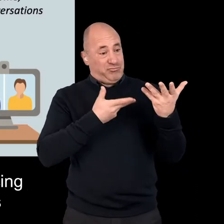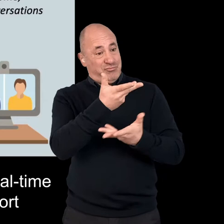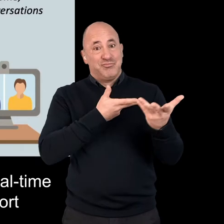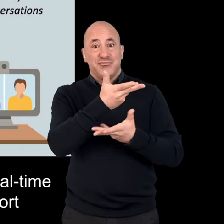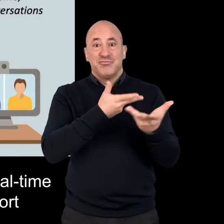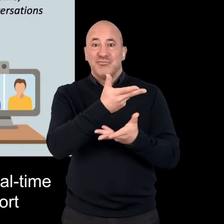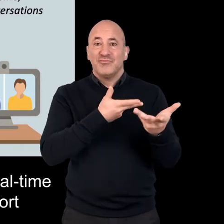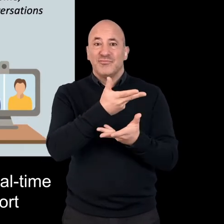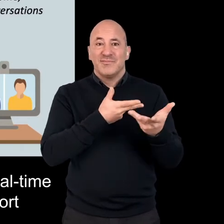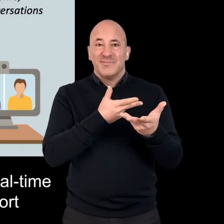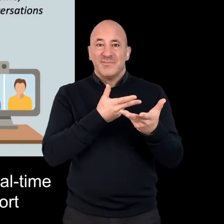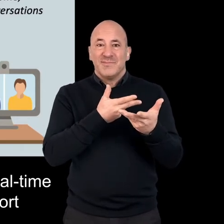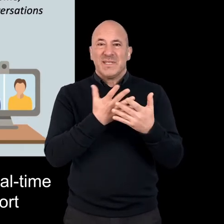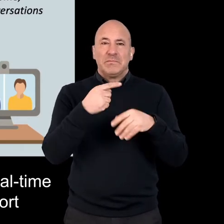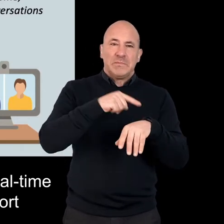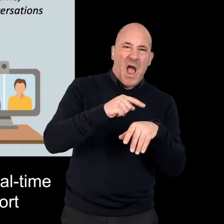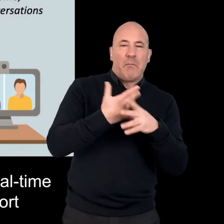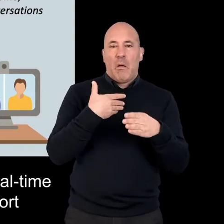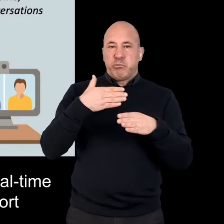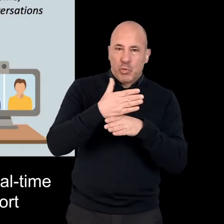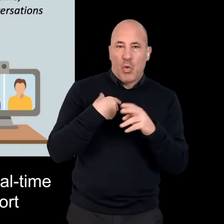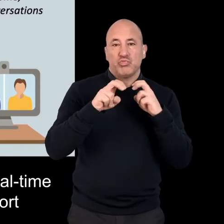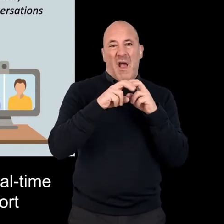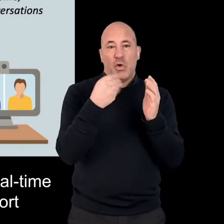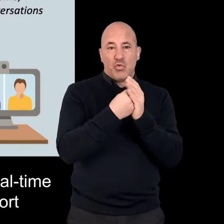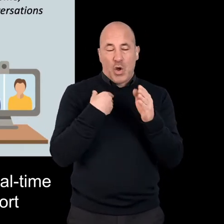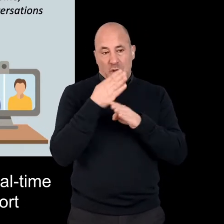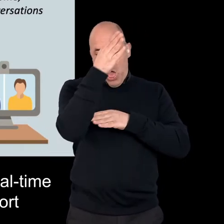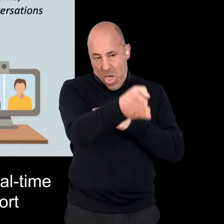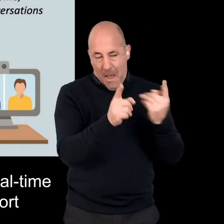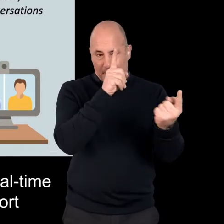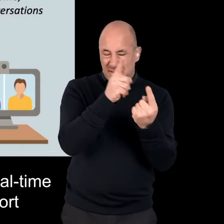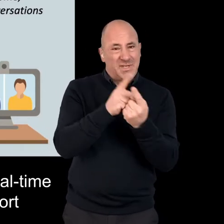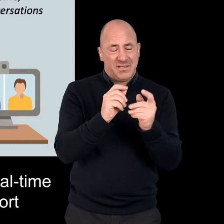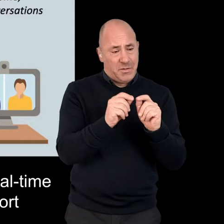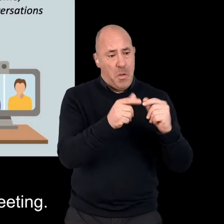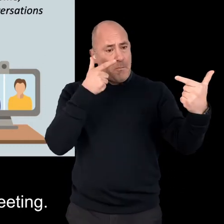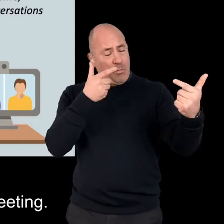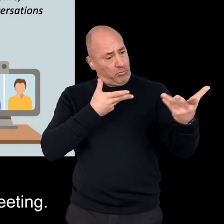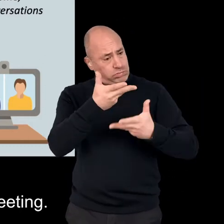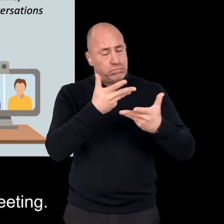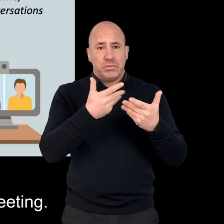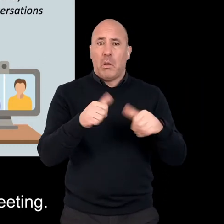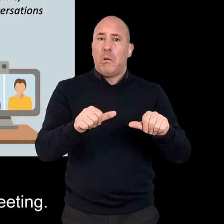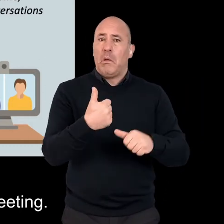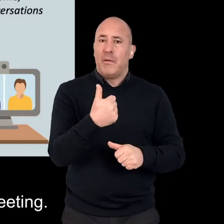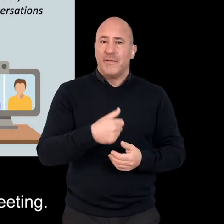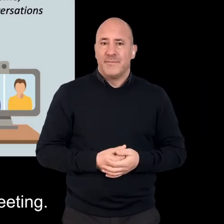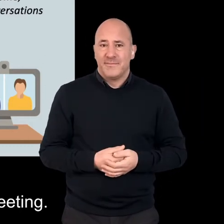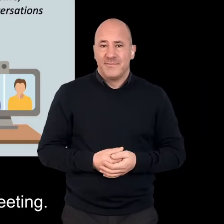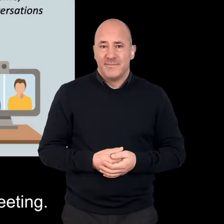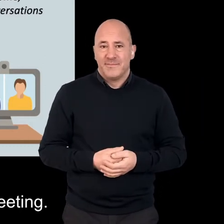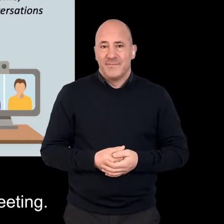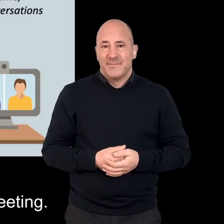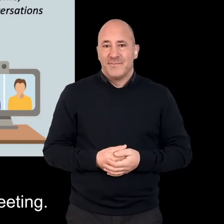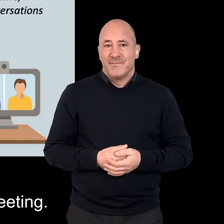users as it allowed for synchronous, in-real-time dialogue, and it saves time, effort and travel costs over in